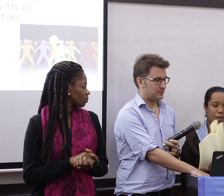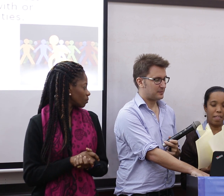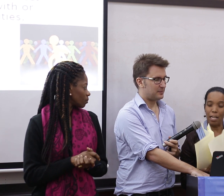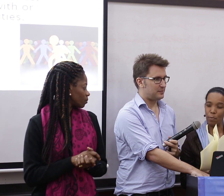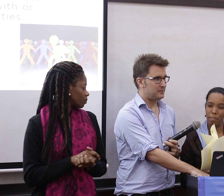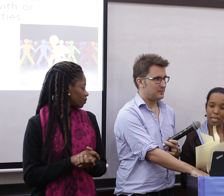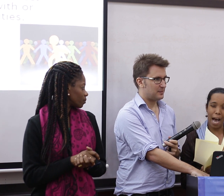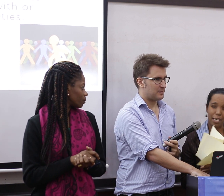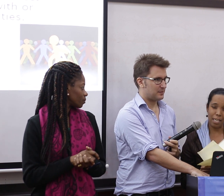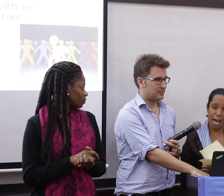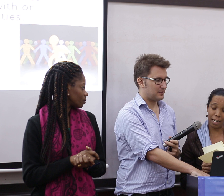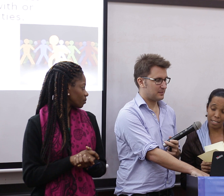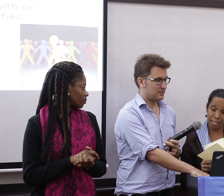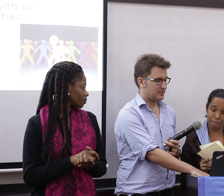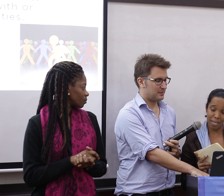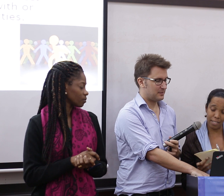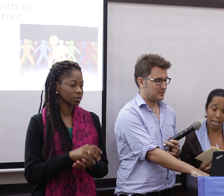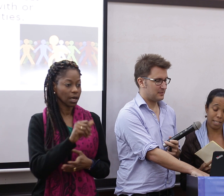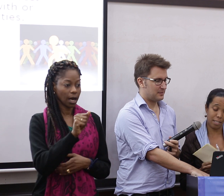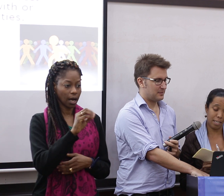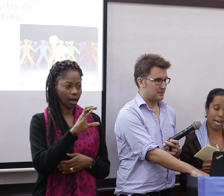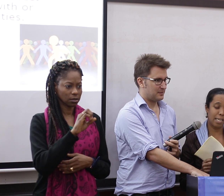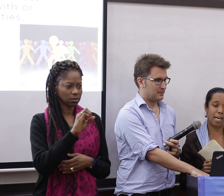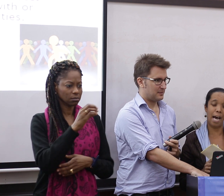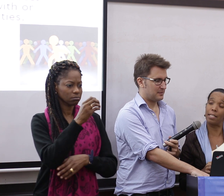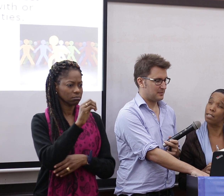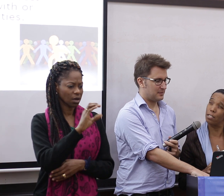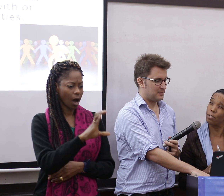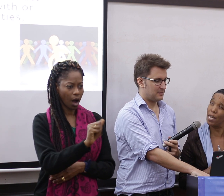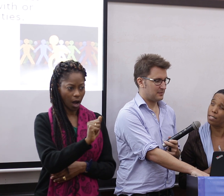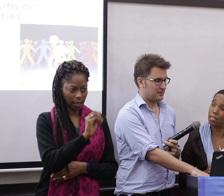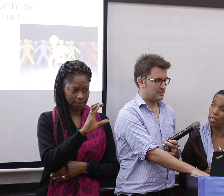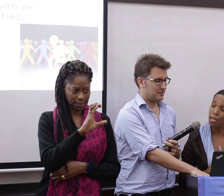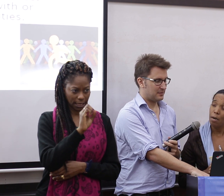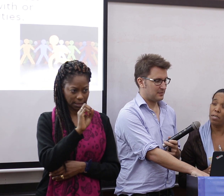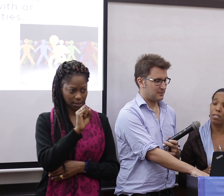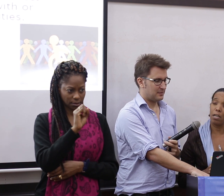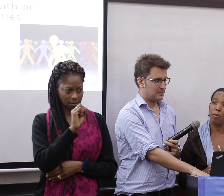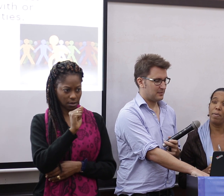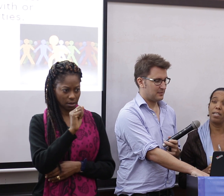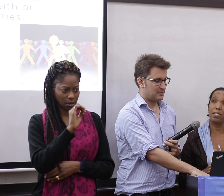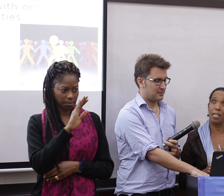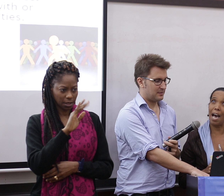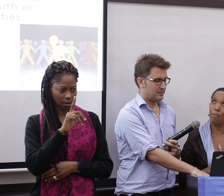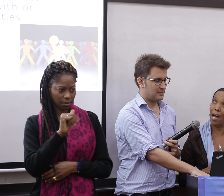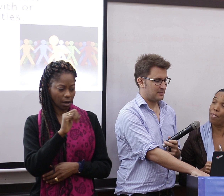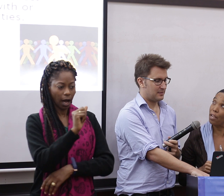of that will be accessibility, article 9, and article 20, personal mobility. And while that